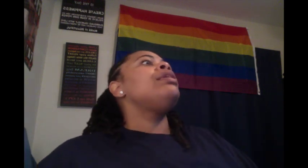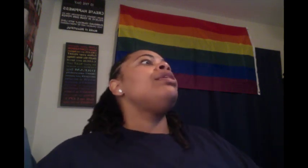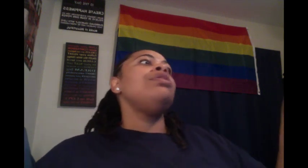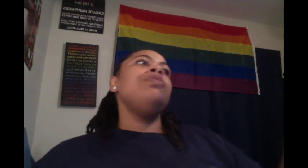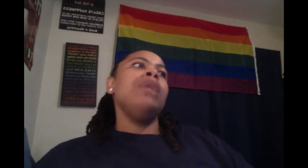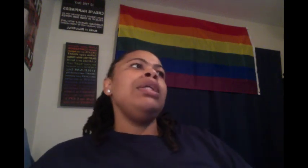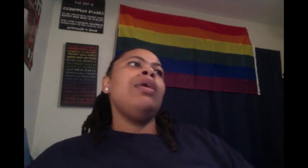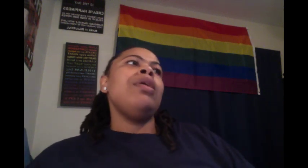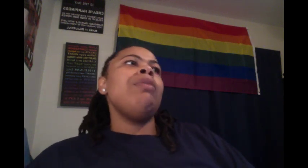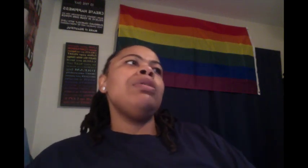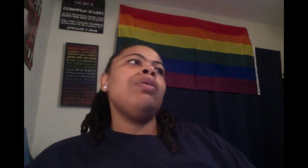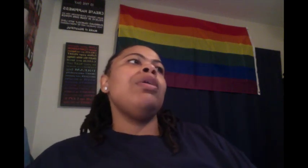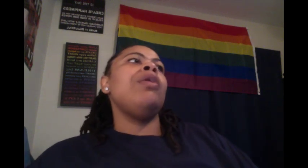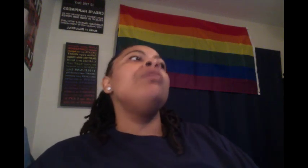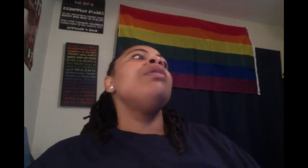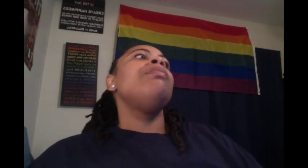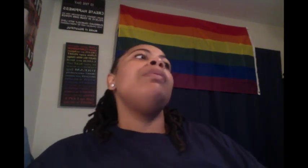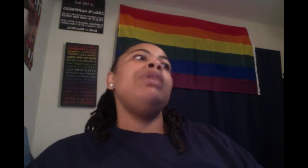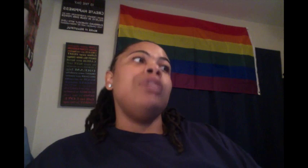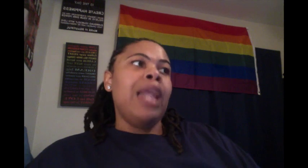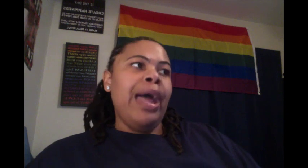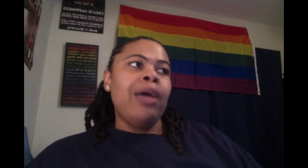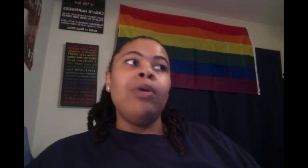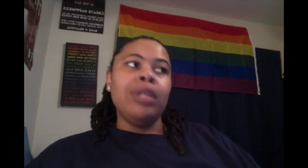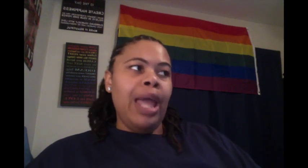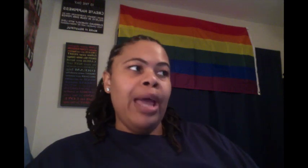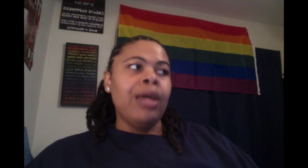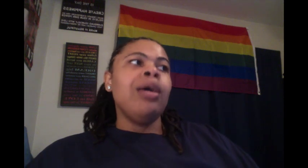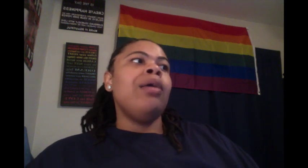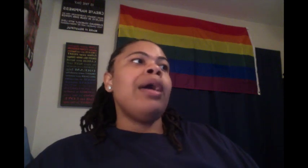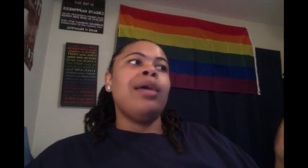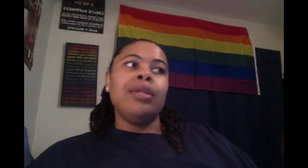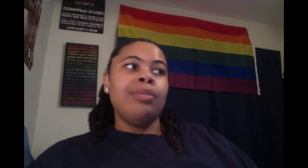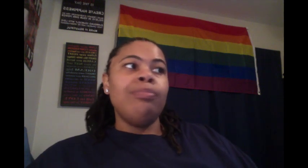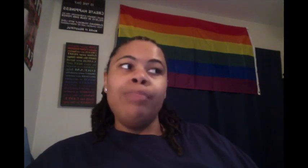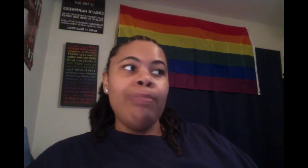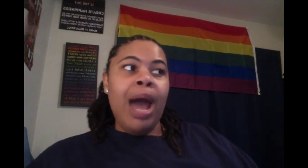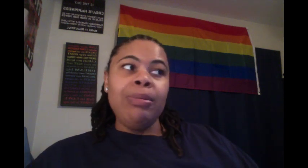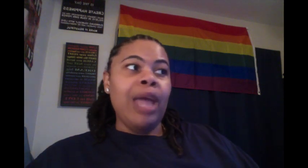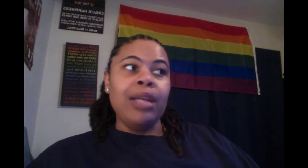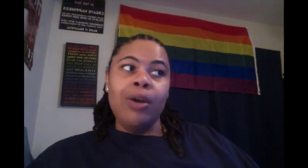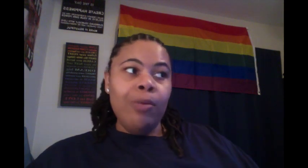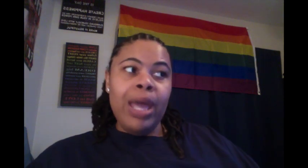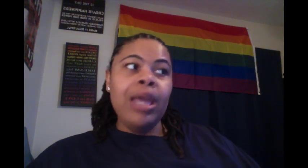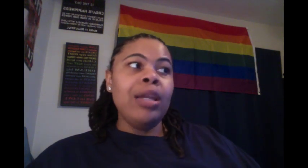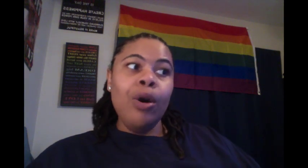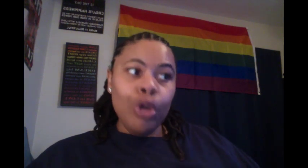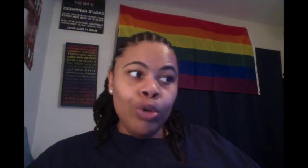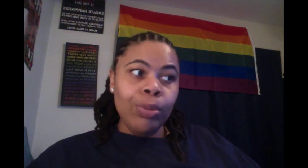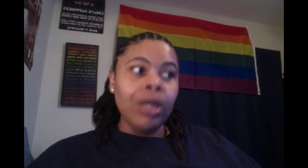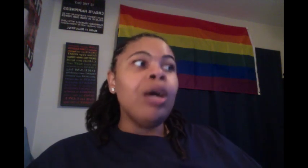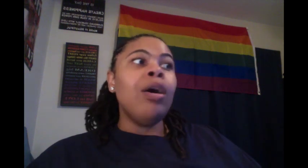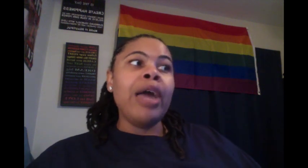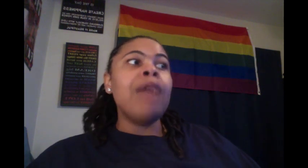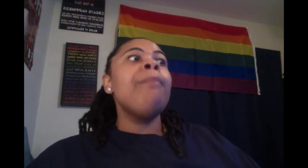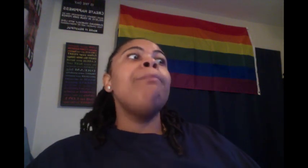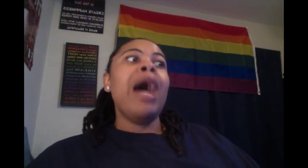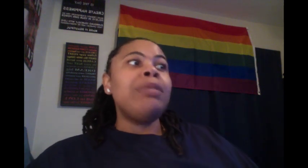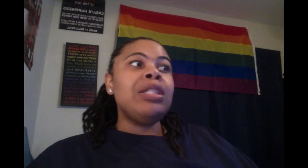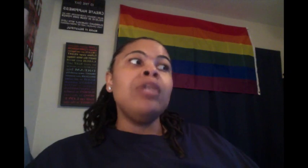either you really don't know what's going on, but bitch, you're lying or you're lying. Okay. Cause Bobby ain't nowhere in no Cuba. Okay. Bobby's still